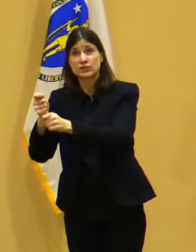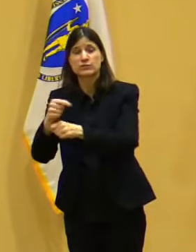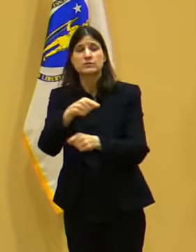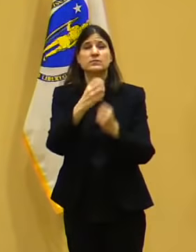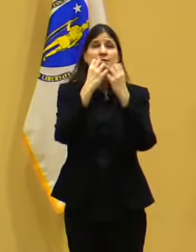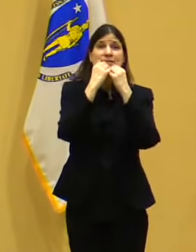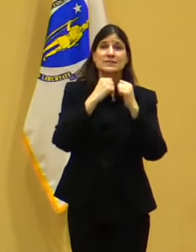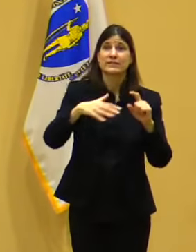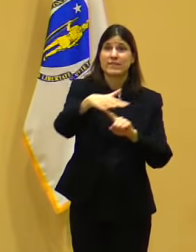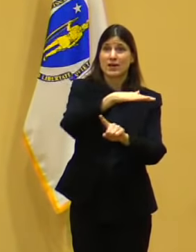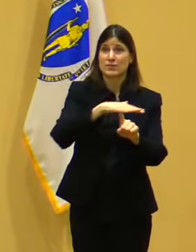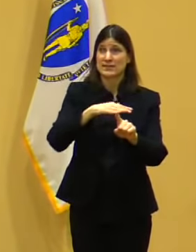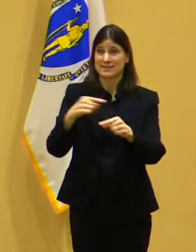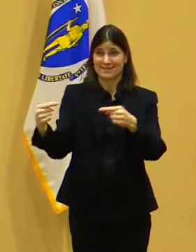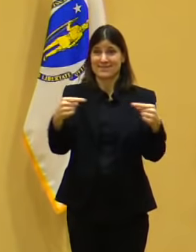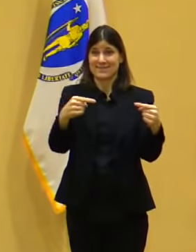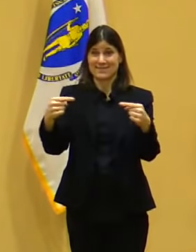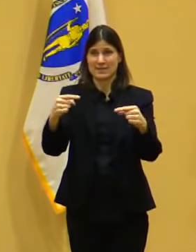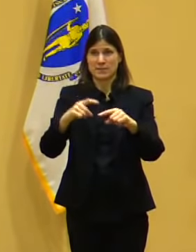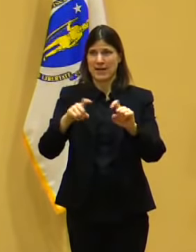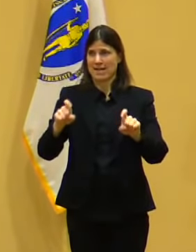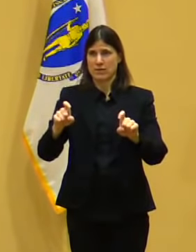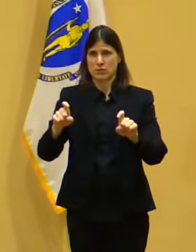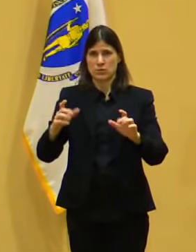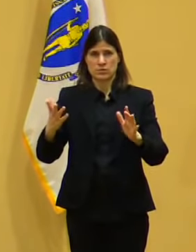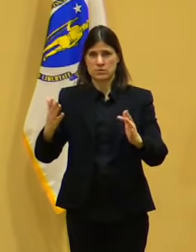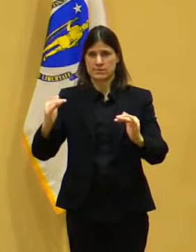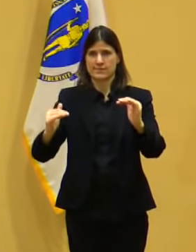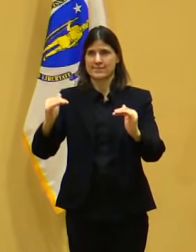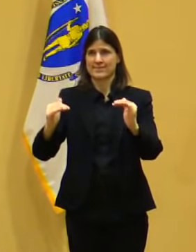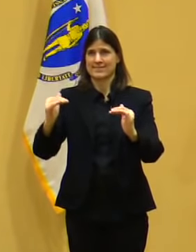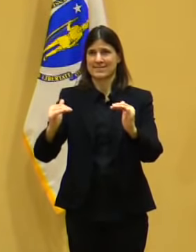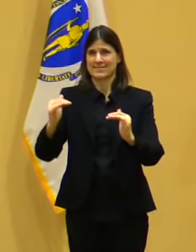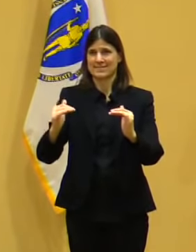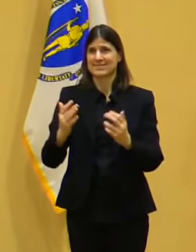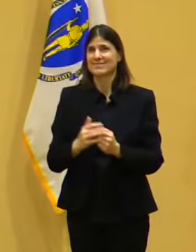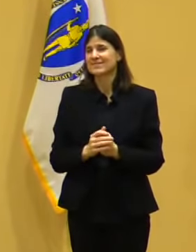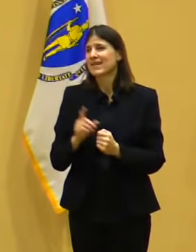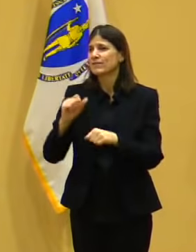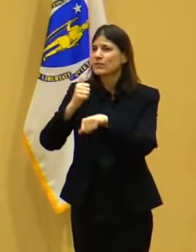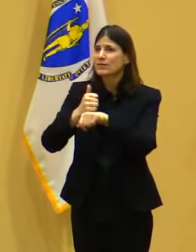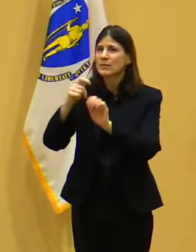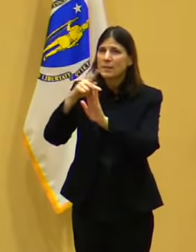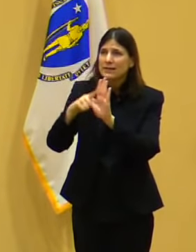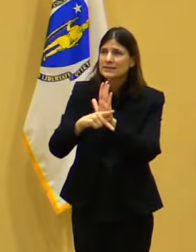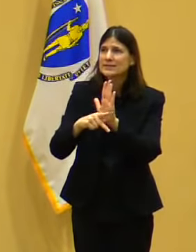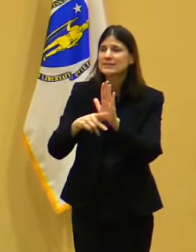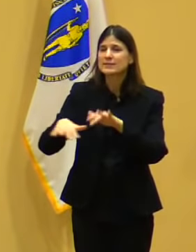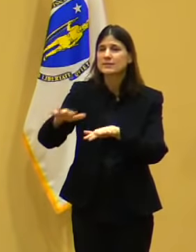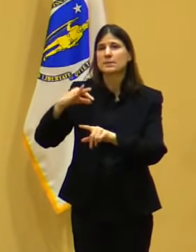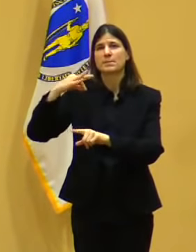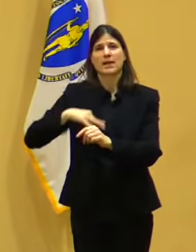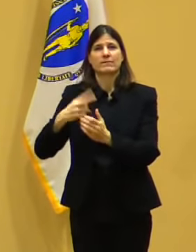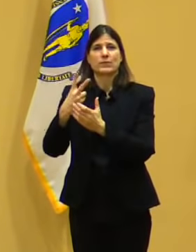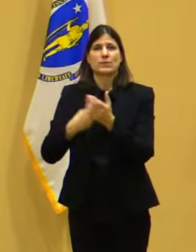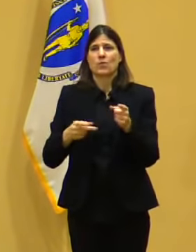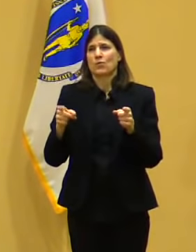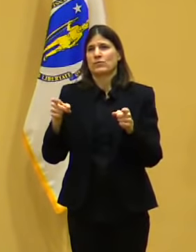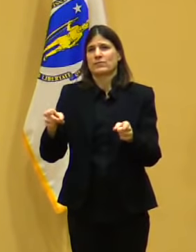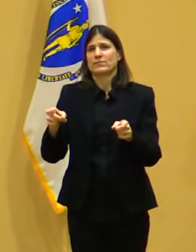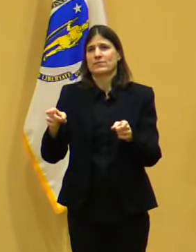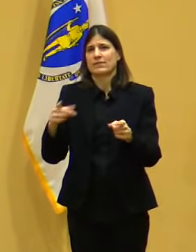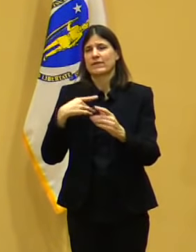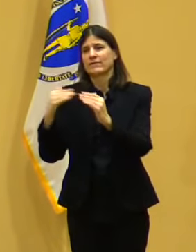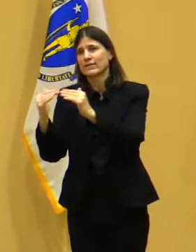But that's the way, you know, that's the way we should make policy. And that means in some respects we'll make decisions like